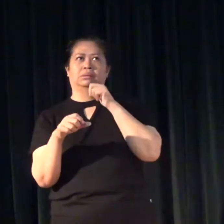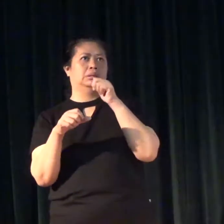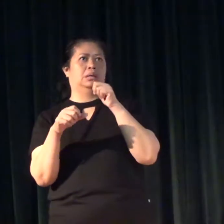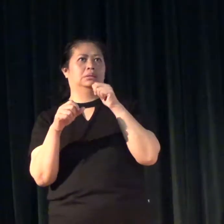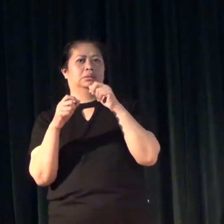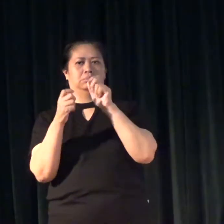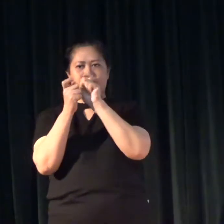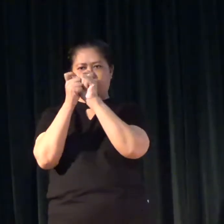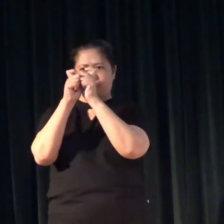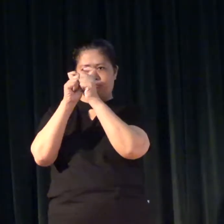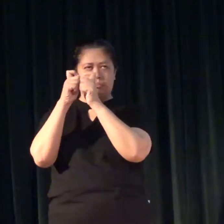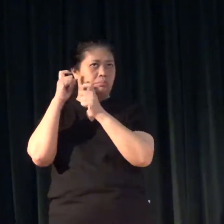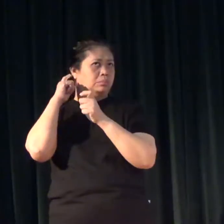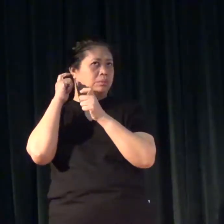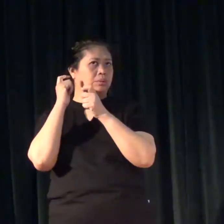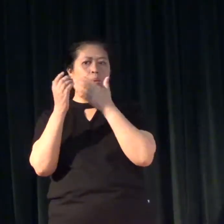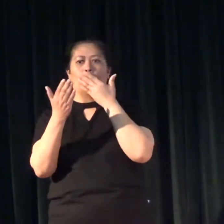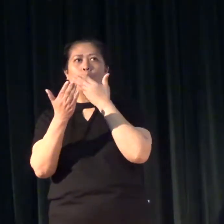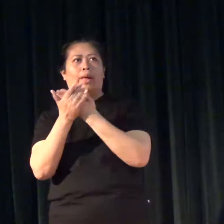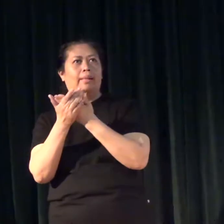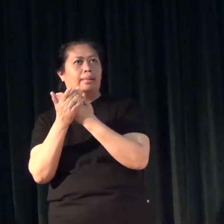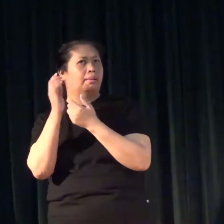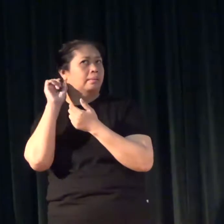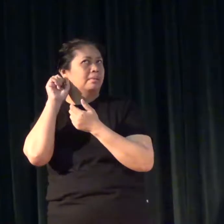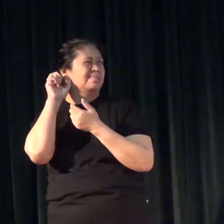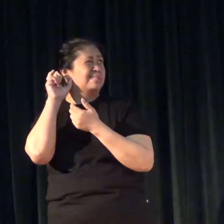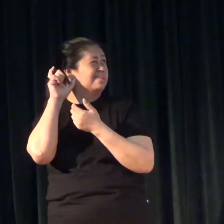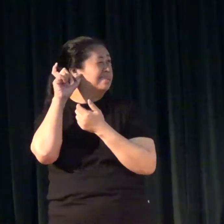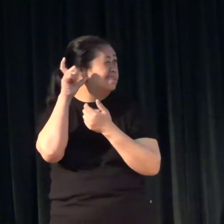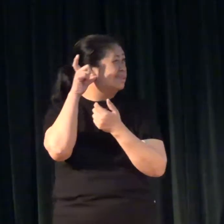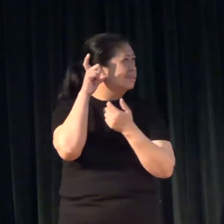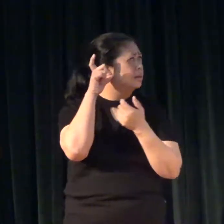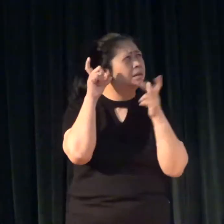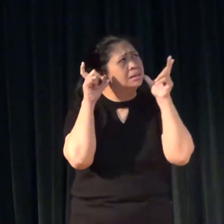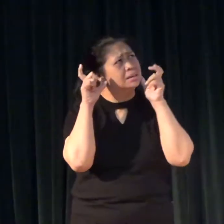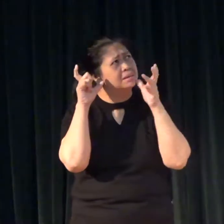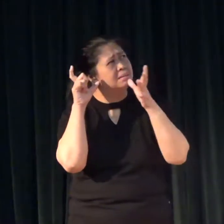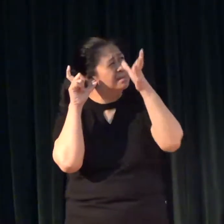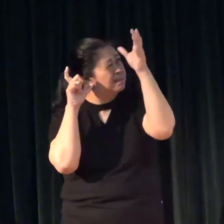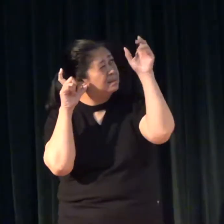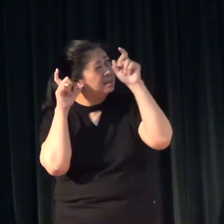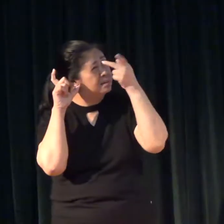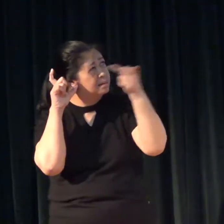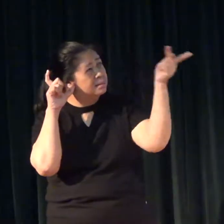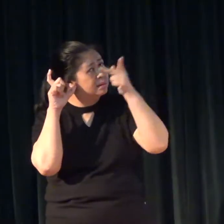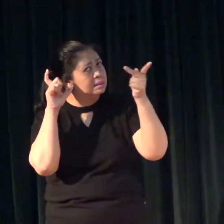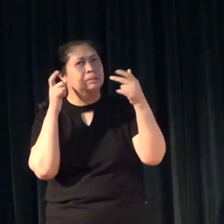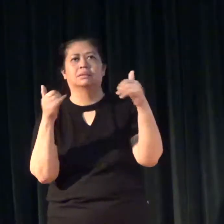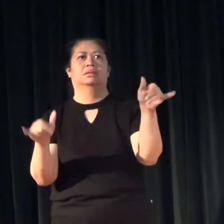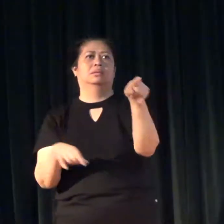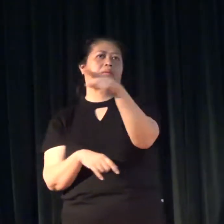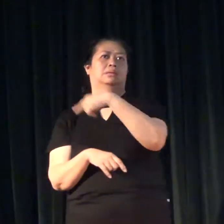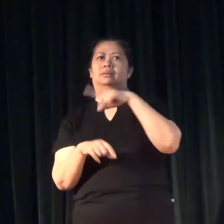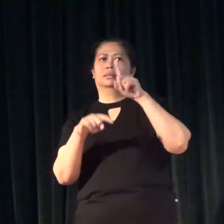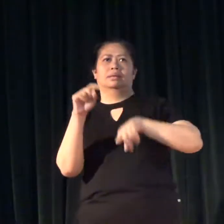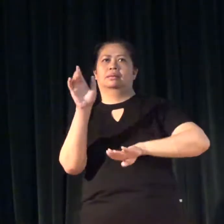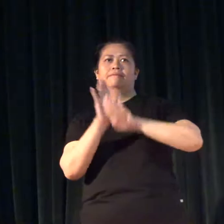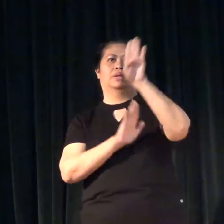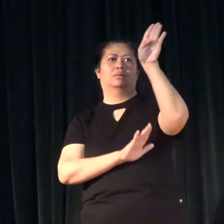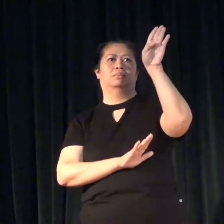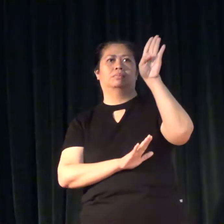calibrated well enough for you to hear those sounds, you will not develop